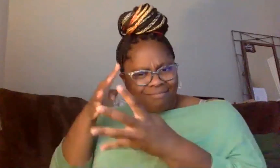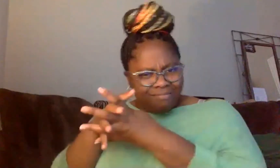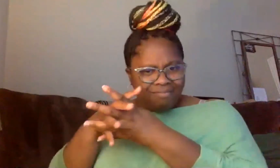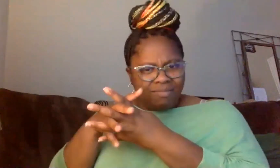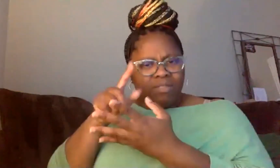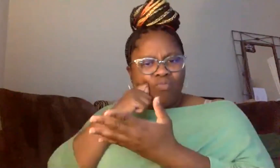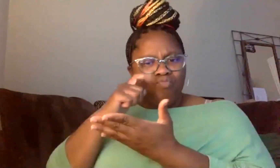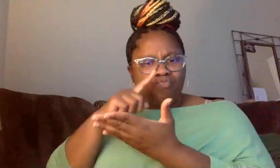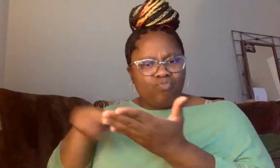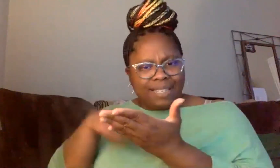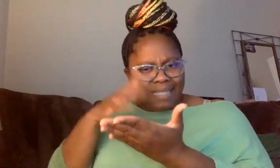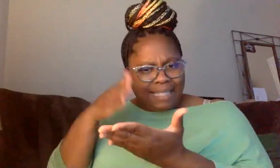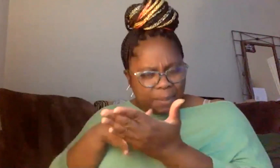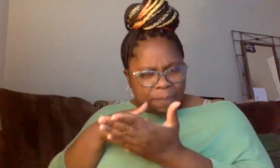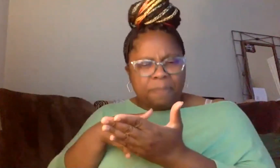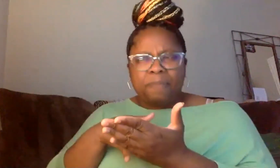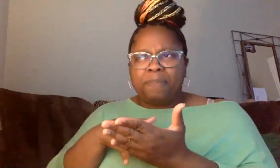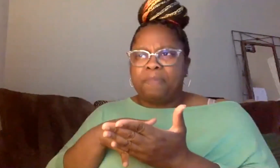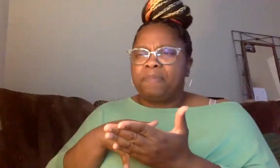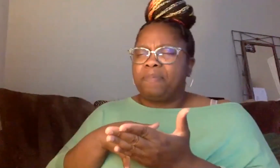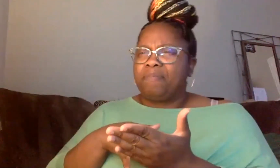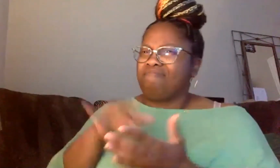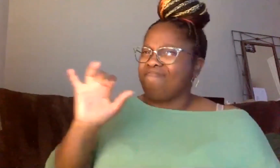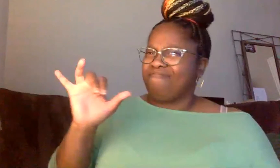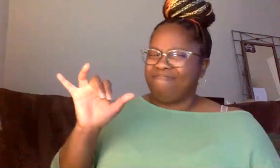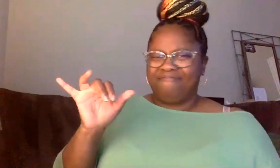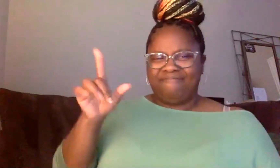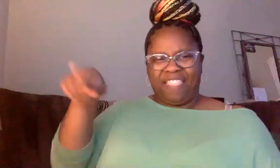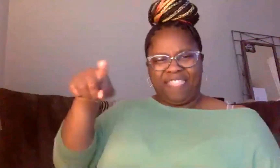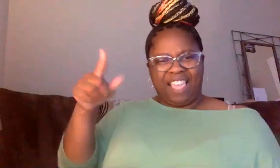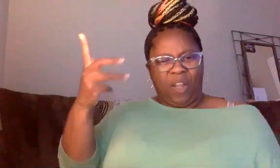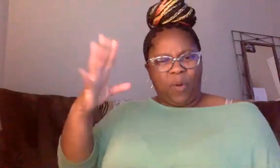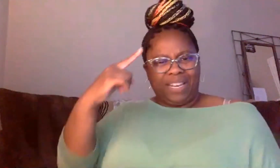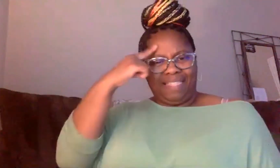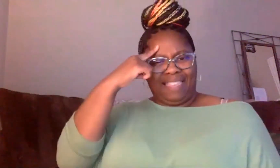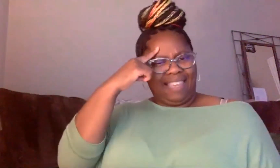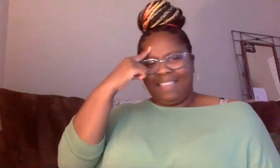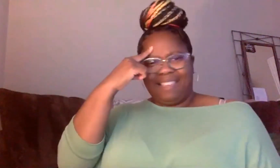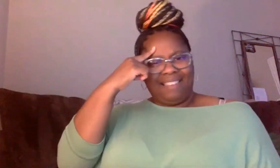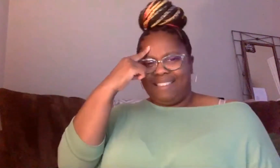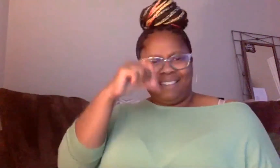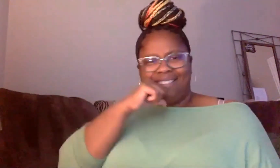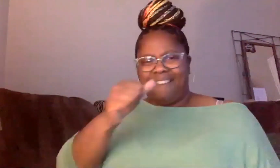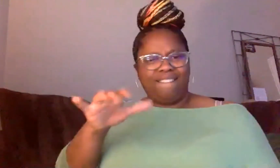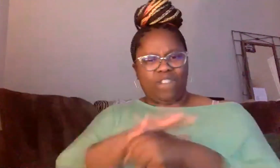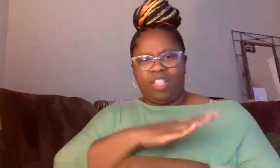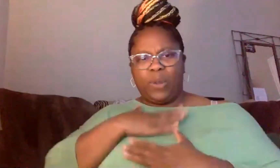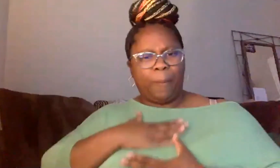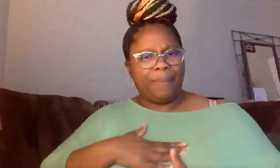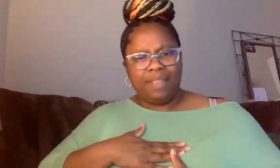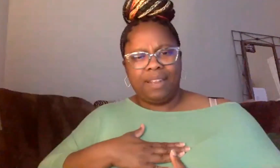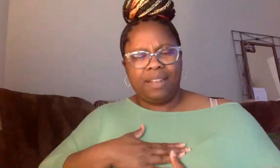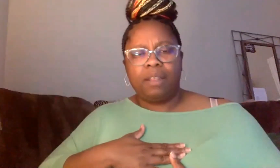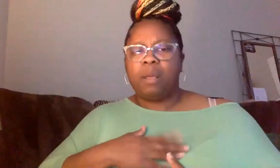is based on the fact that we're already considered less human. And I believe that, and a lot of people argue against